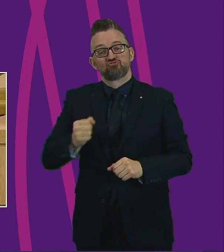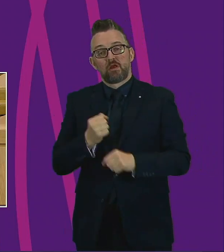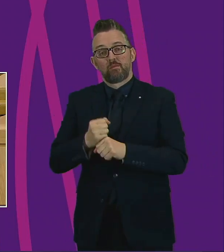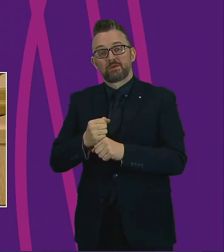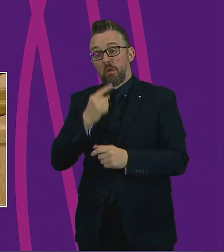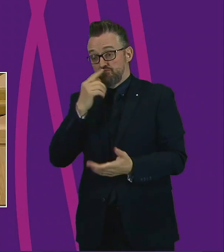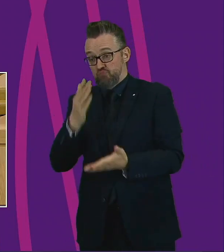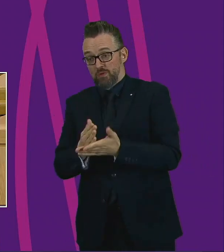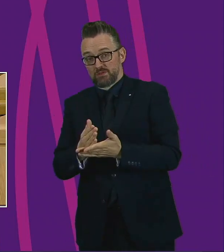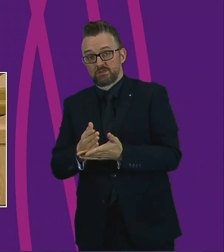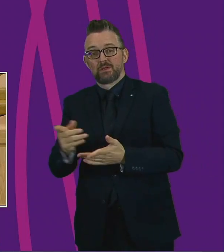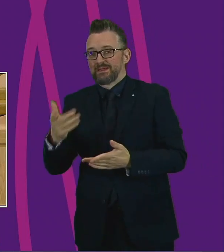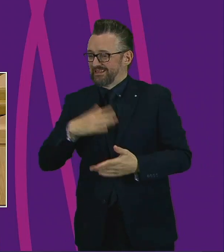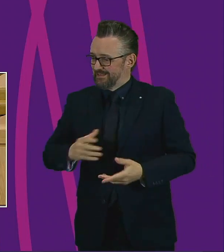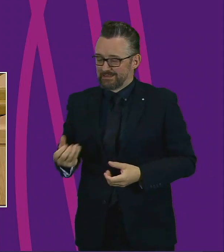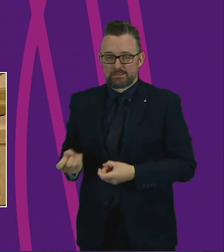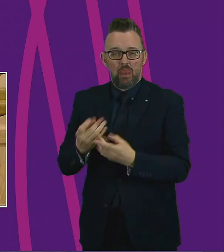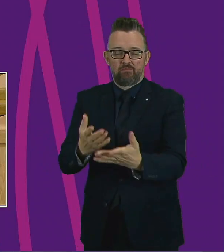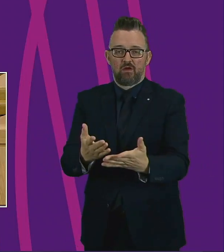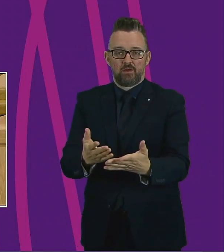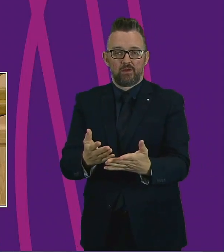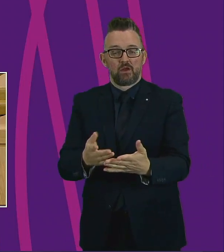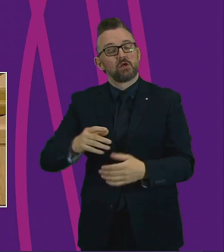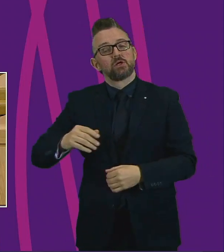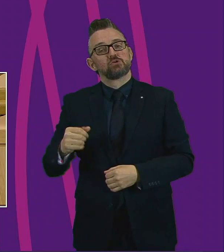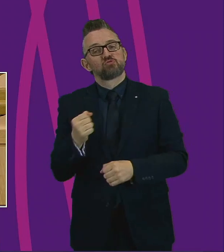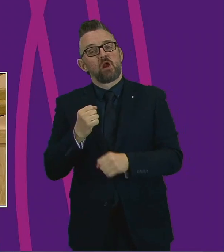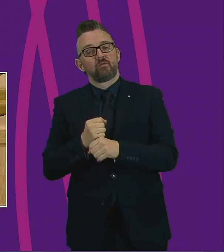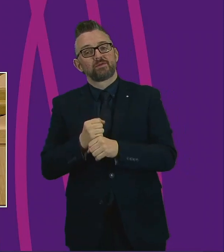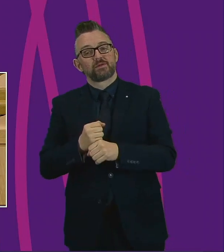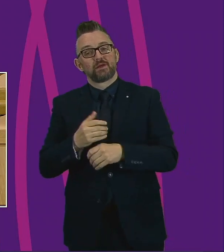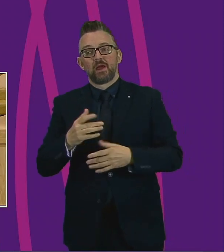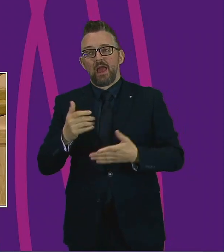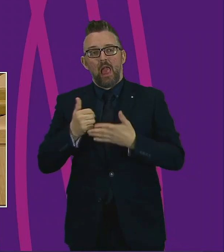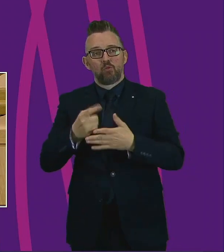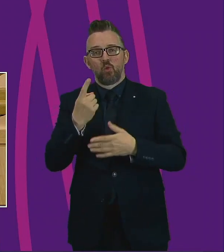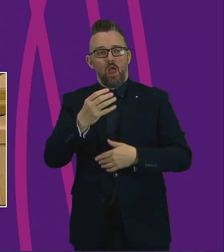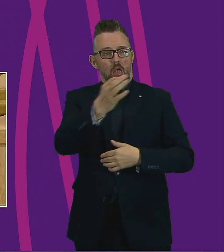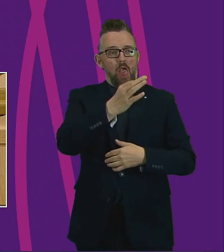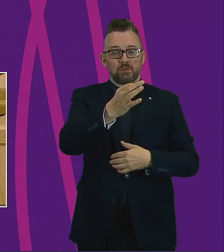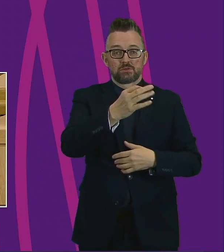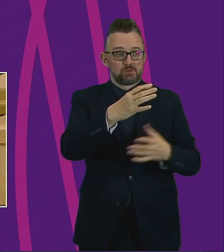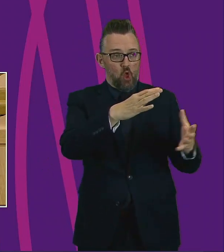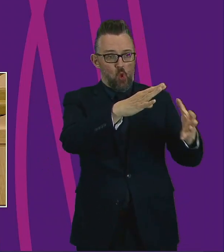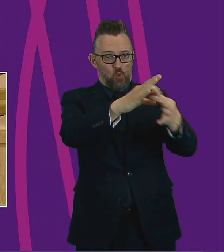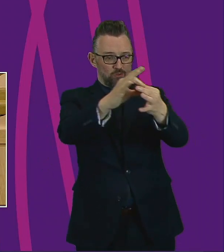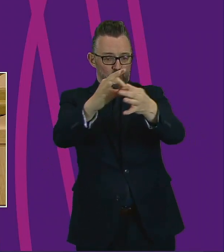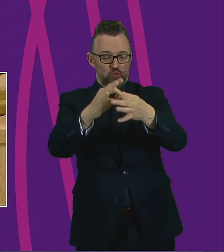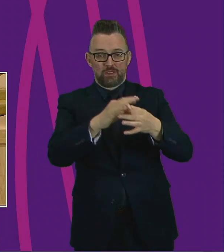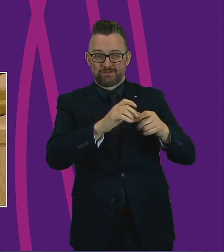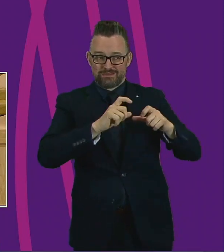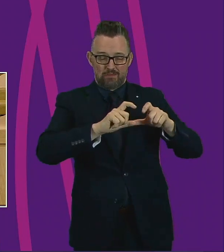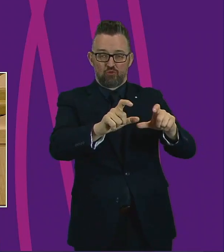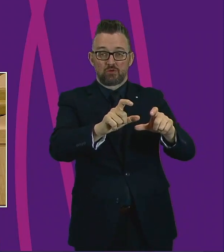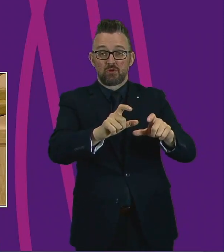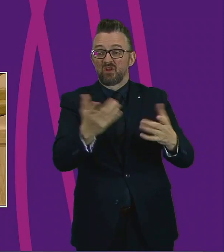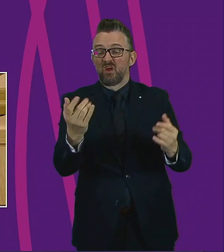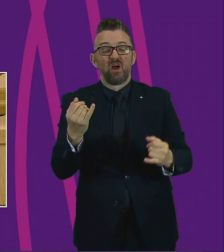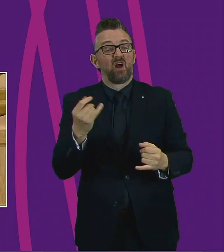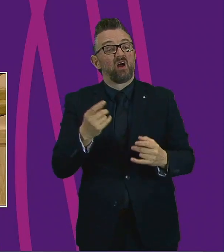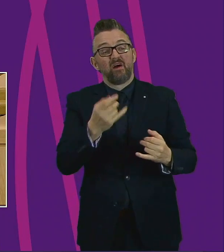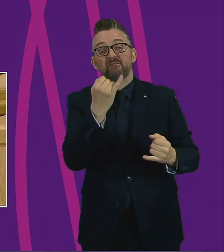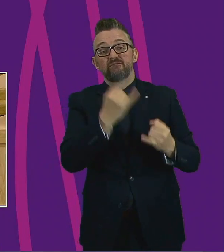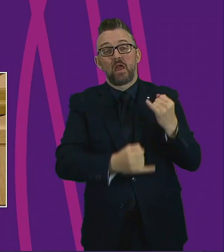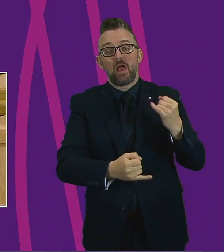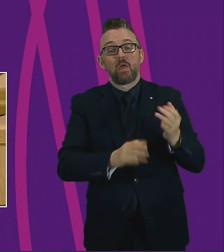it's promised. The Scottish Government must also help our remote communities stay connected. Failure to do so will lead to an